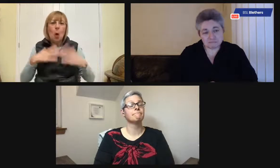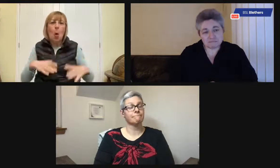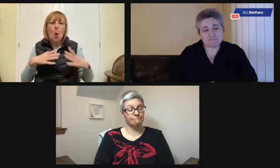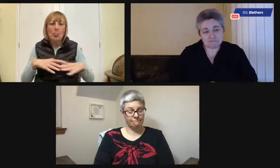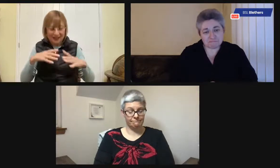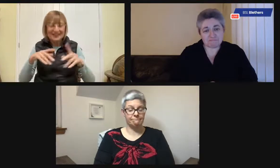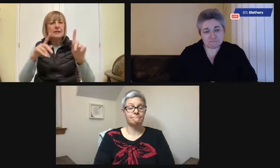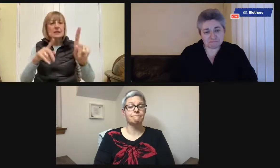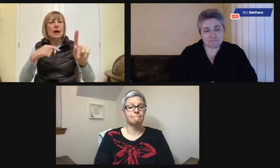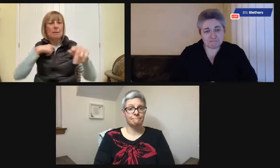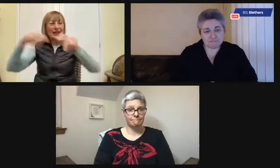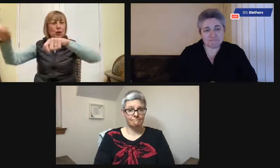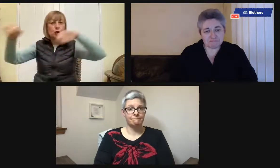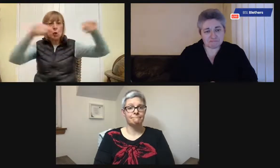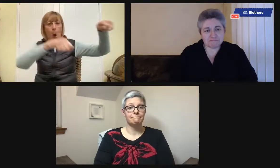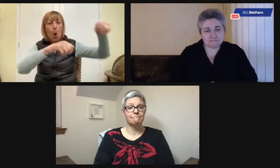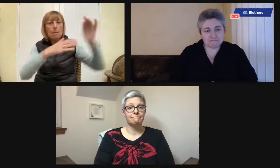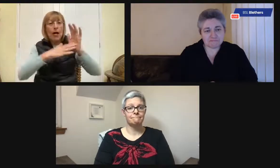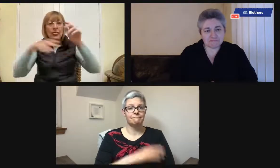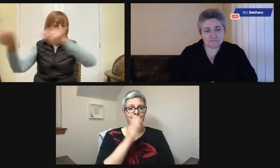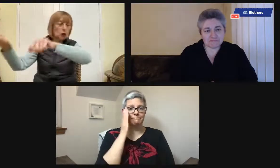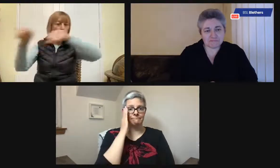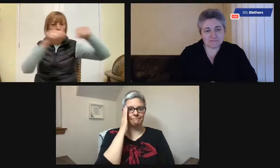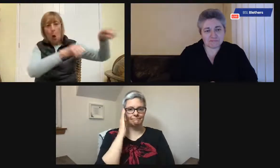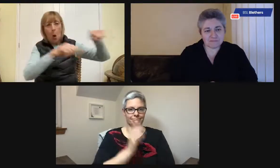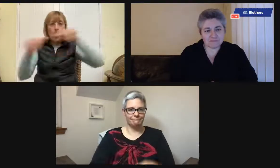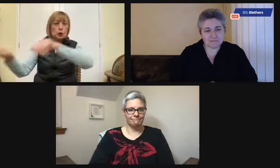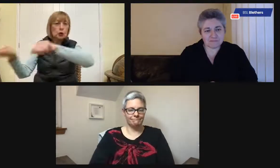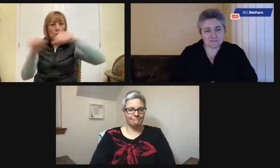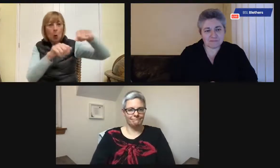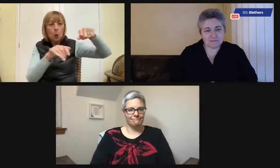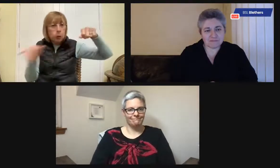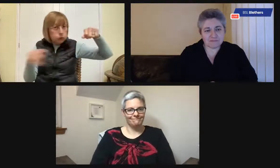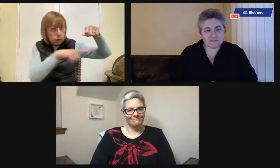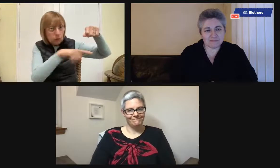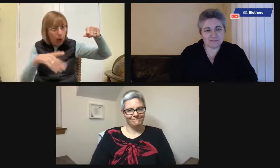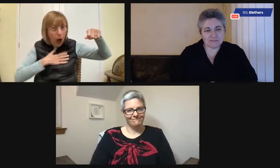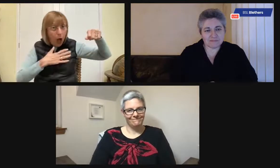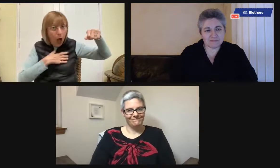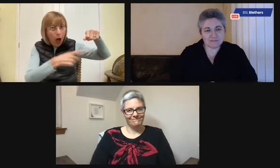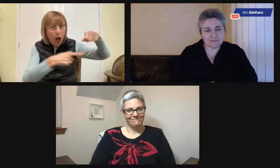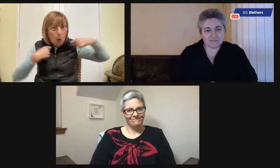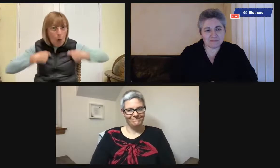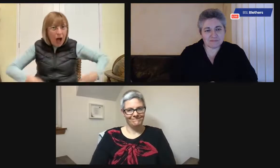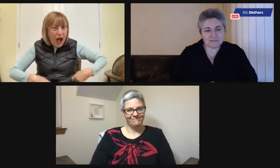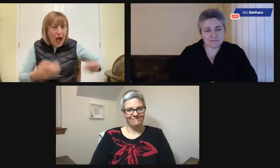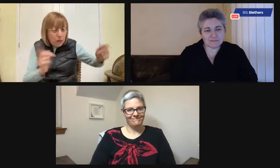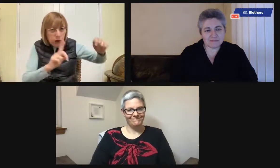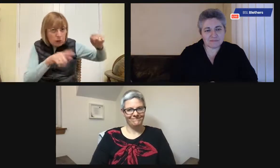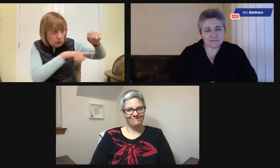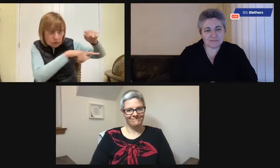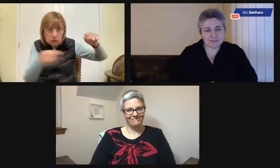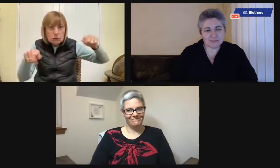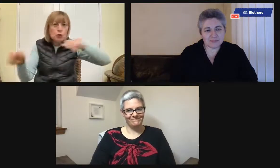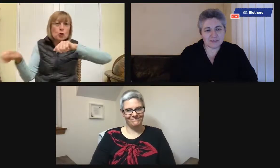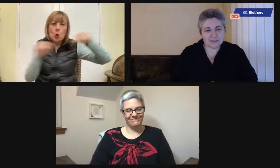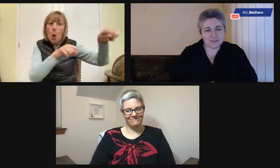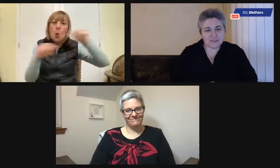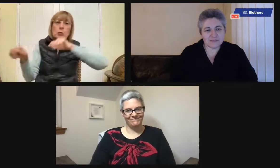and we left seven of her favourite outfits. And we would bring them out to show my mum and say, which one would you like to